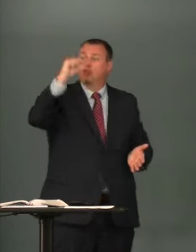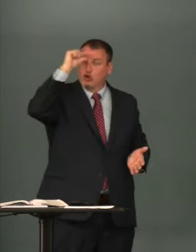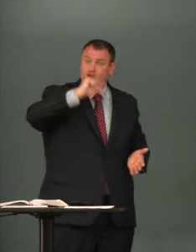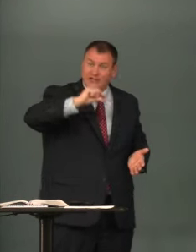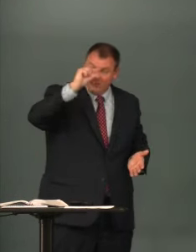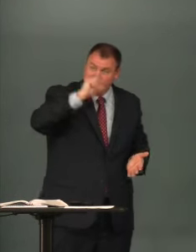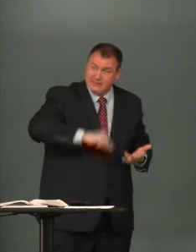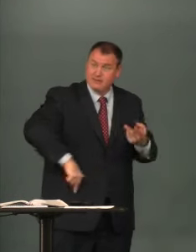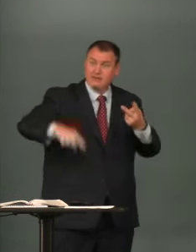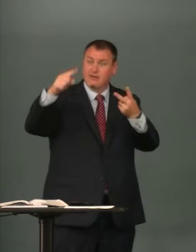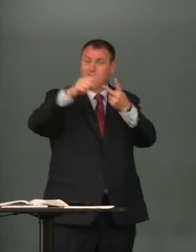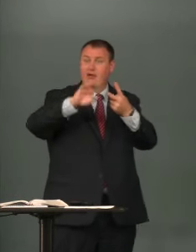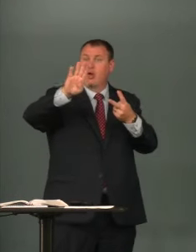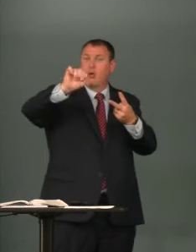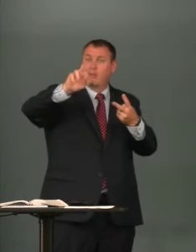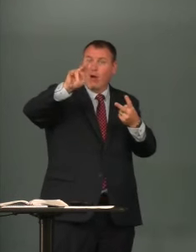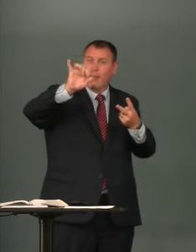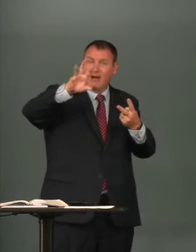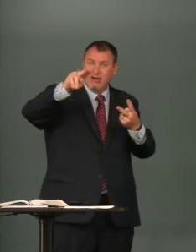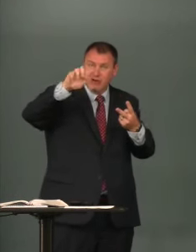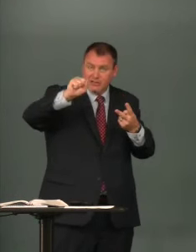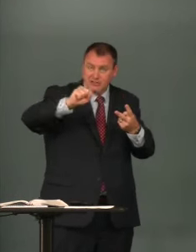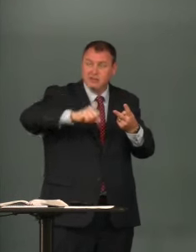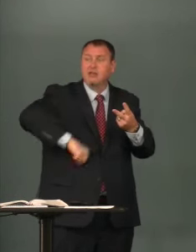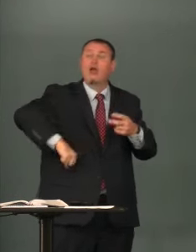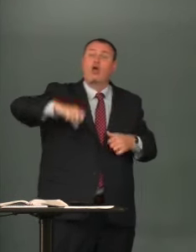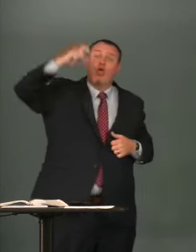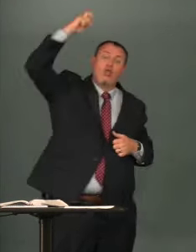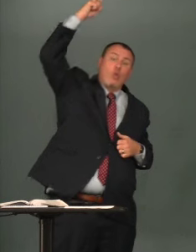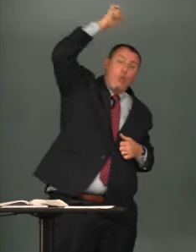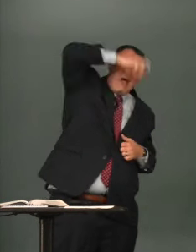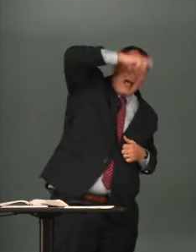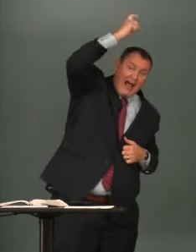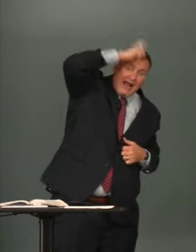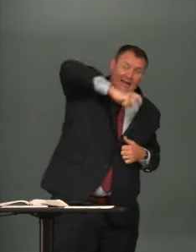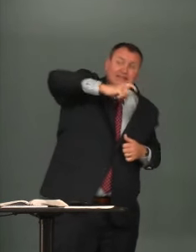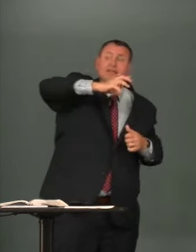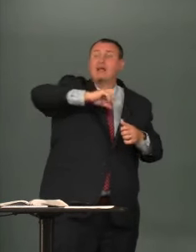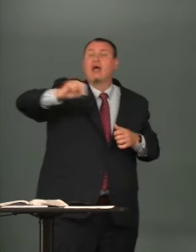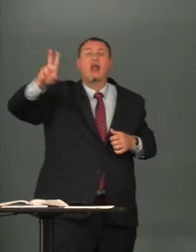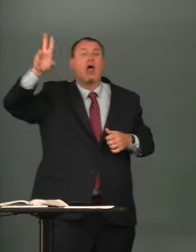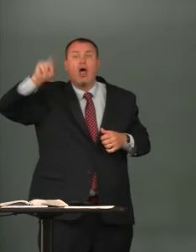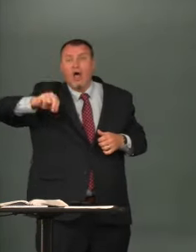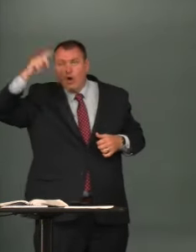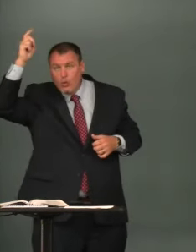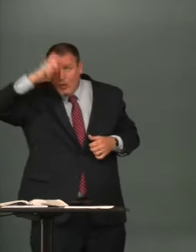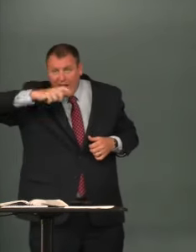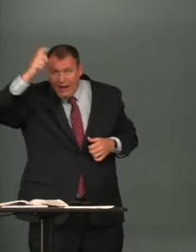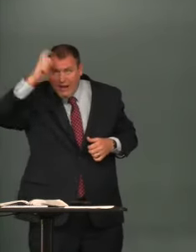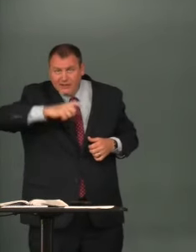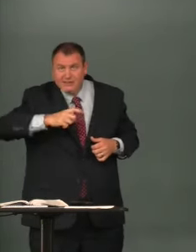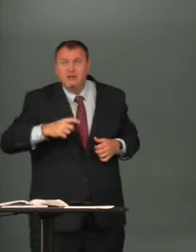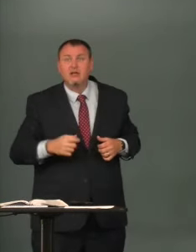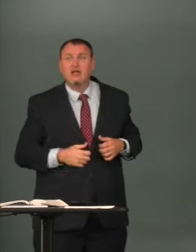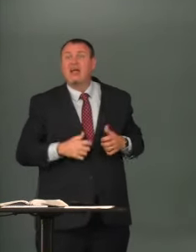to both the greeks and to the barbarians both to the wise and the unwise